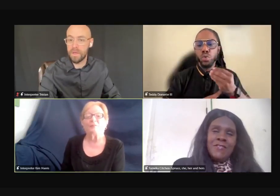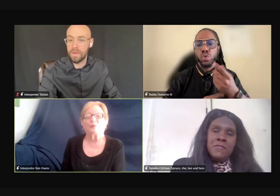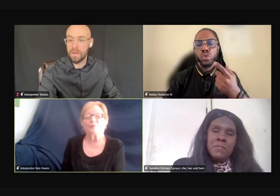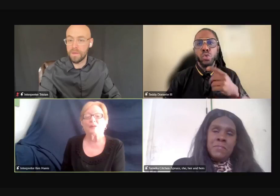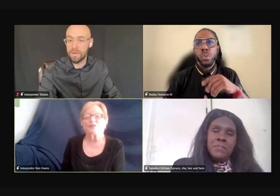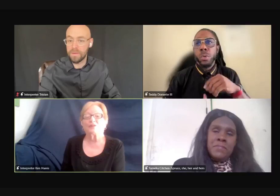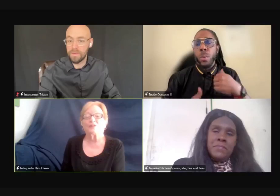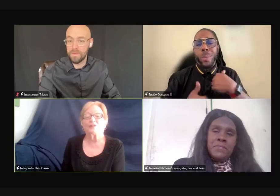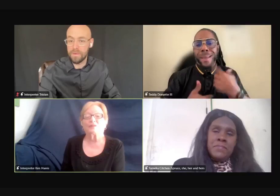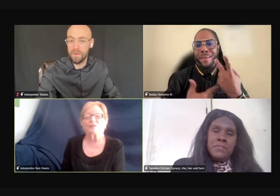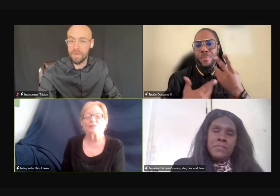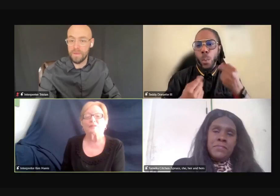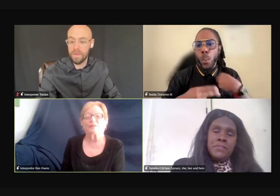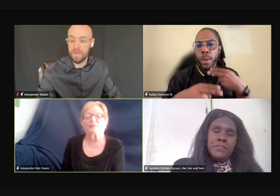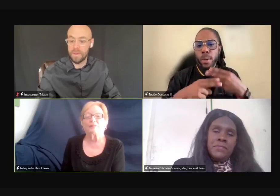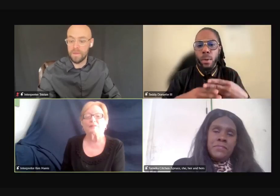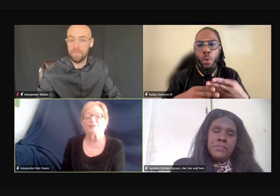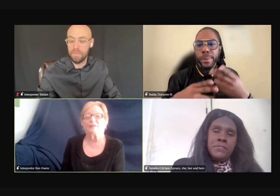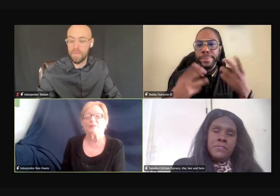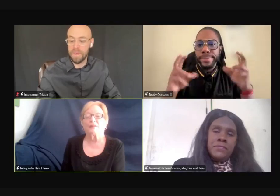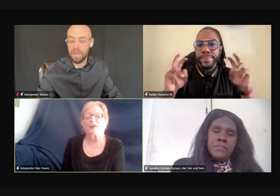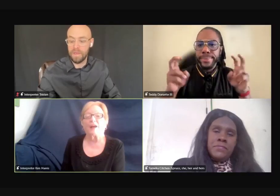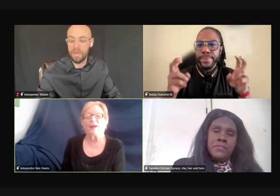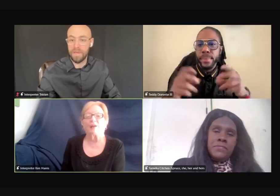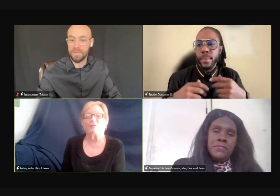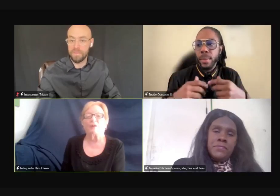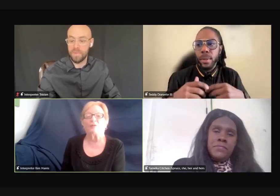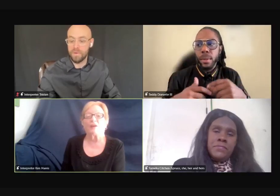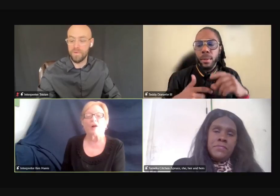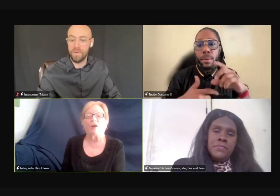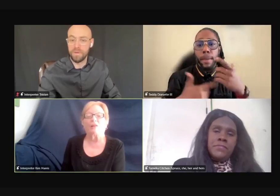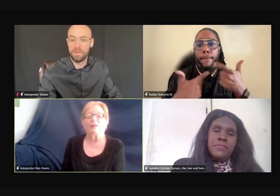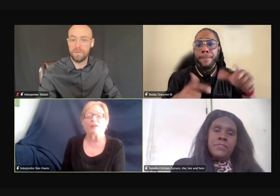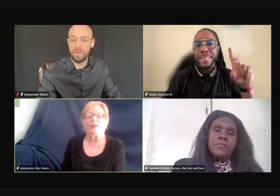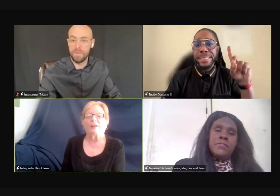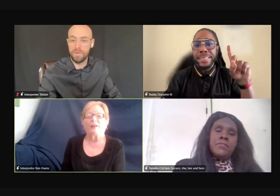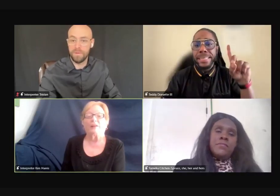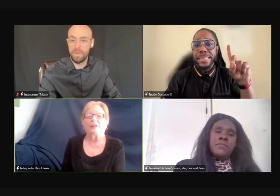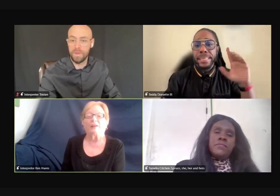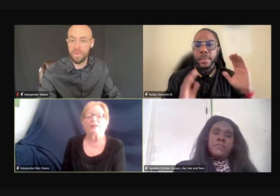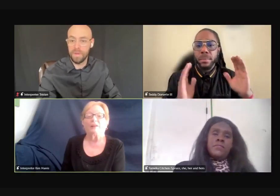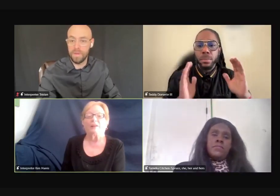pretty much what we call